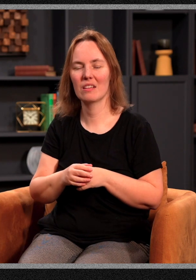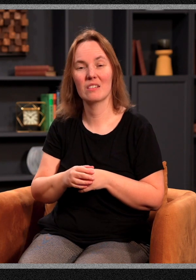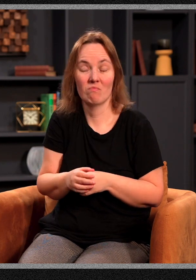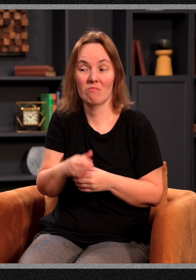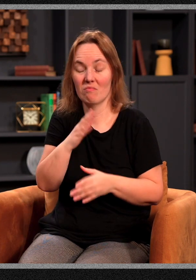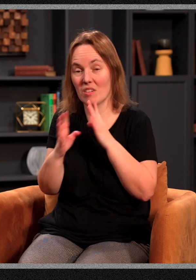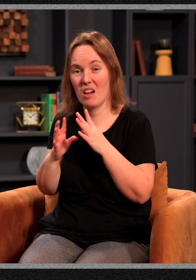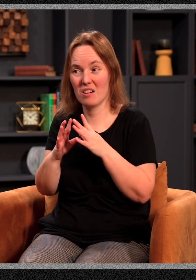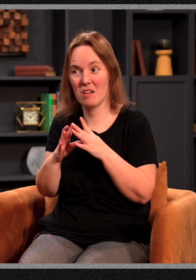metabolism.